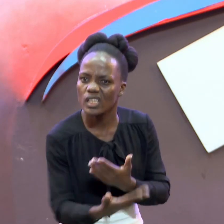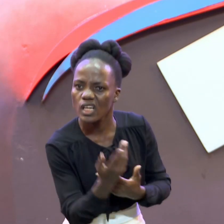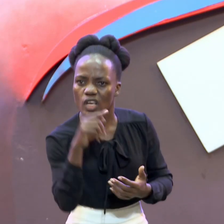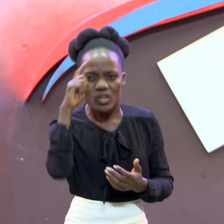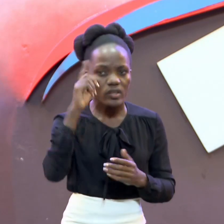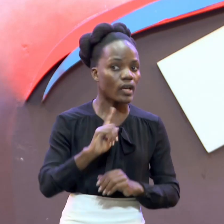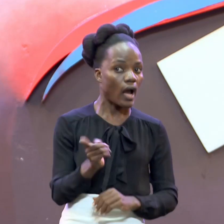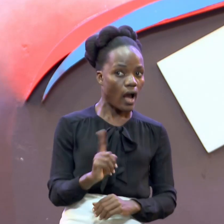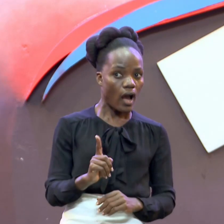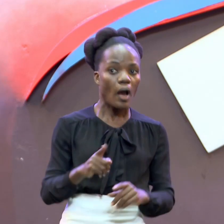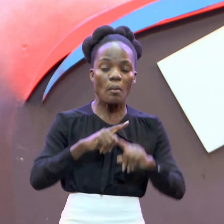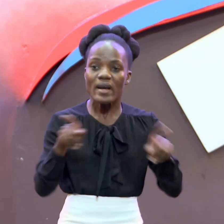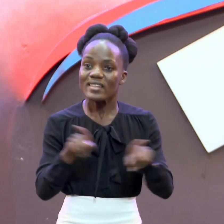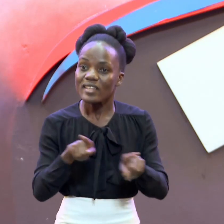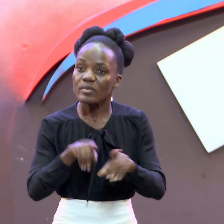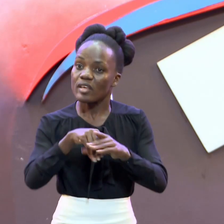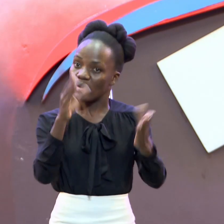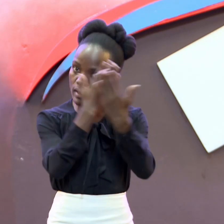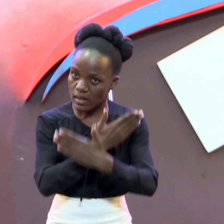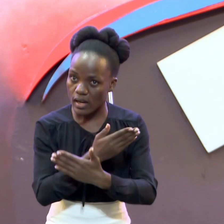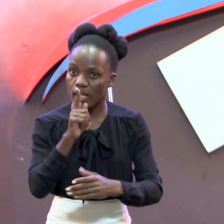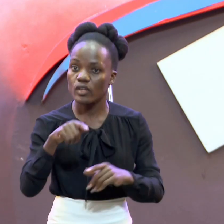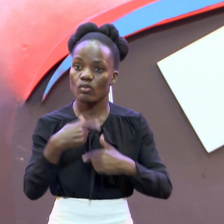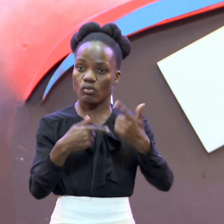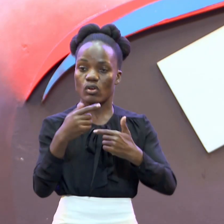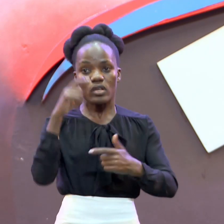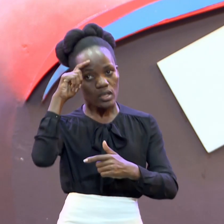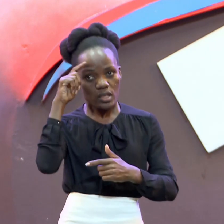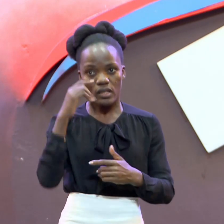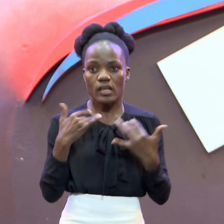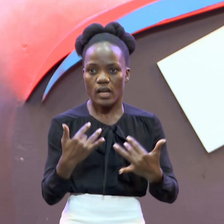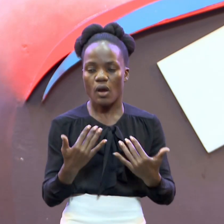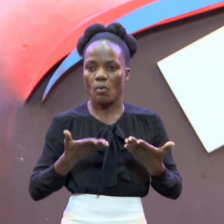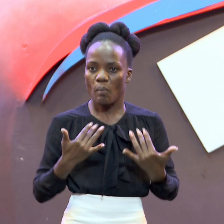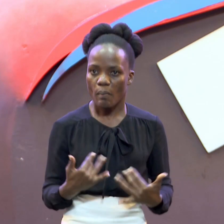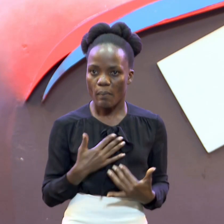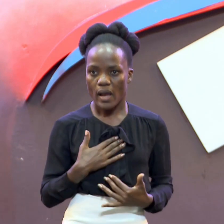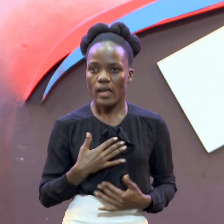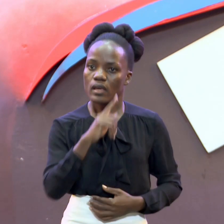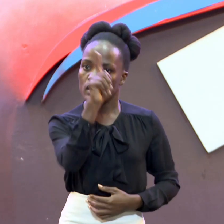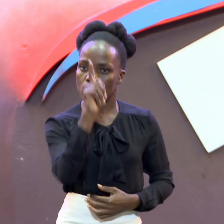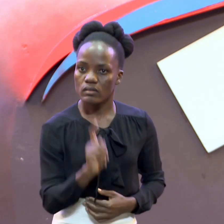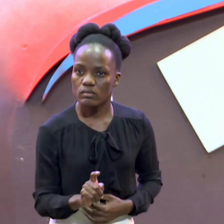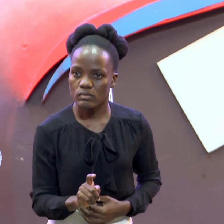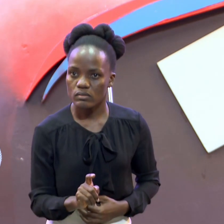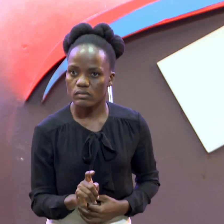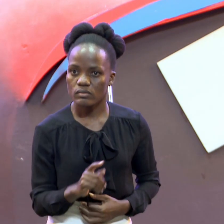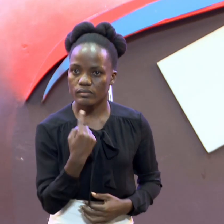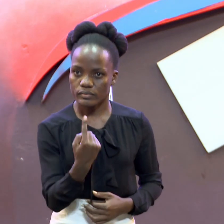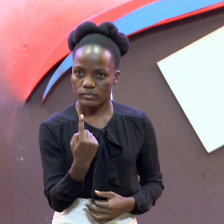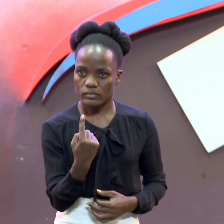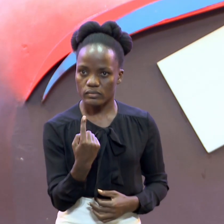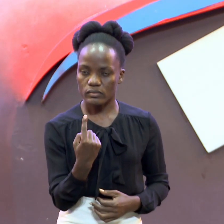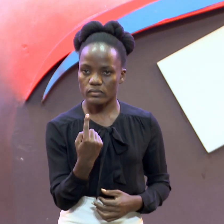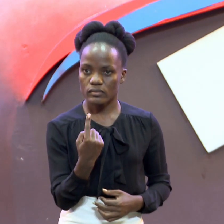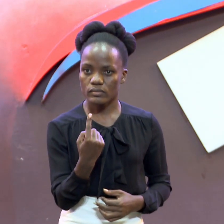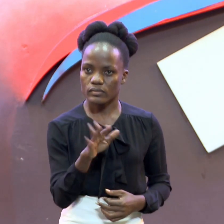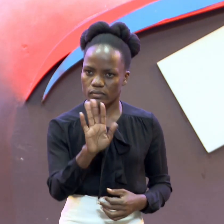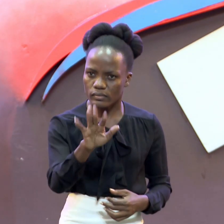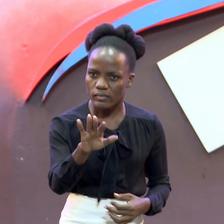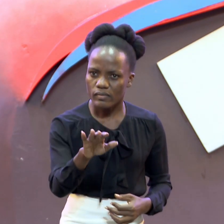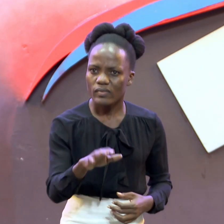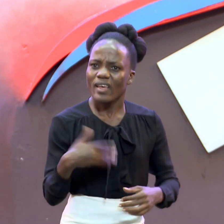Night Meditate So Let Me Bring My Question To You What Do You Meditate On